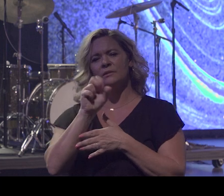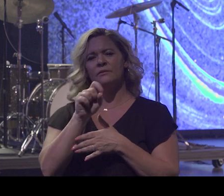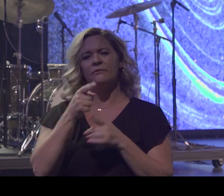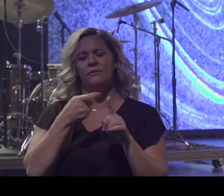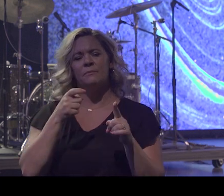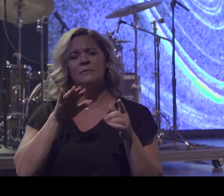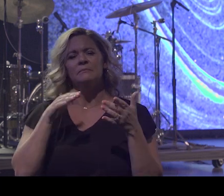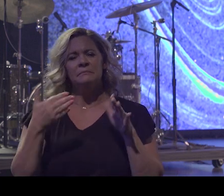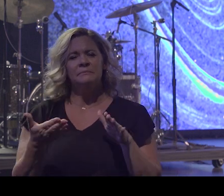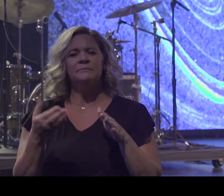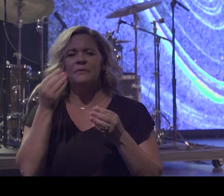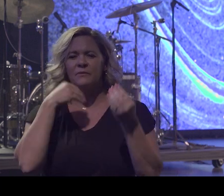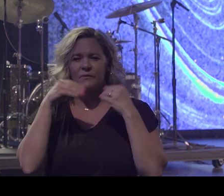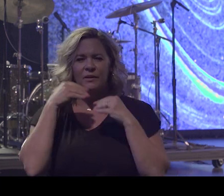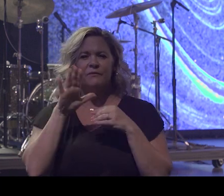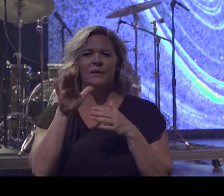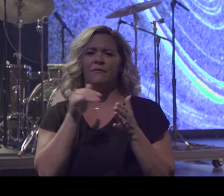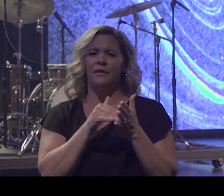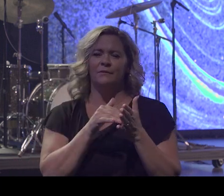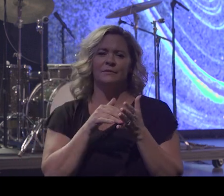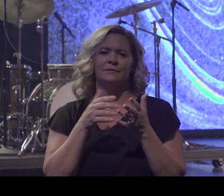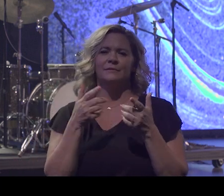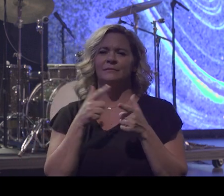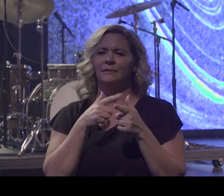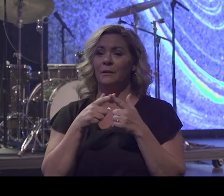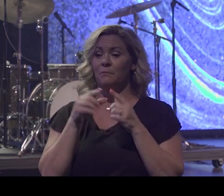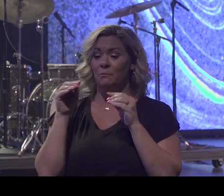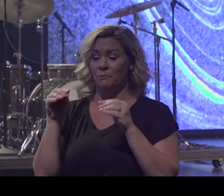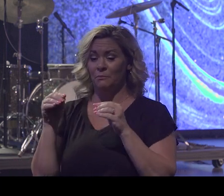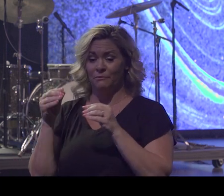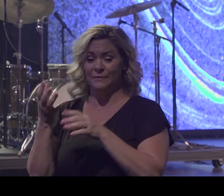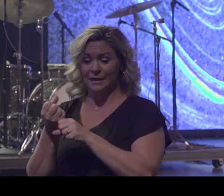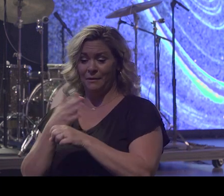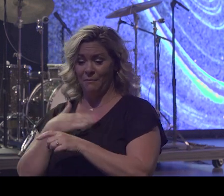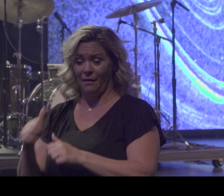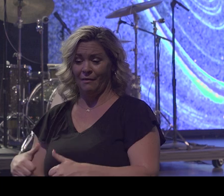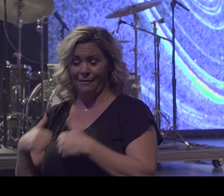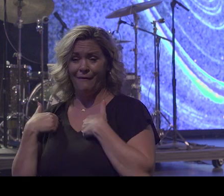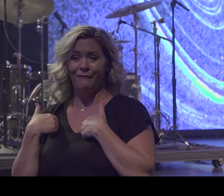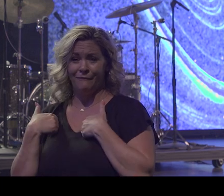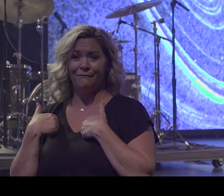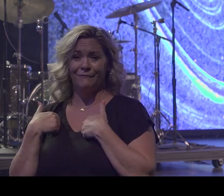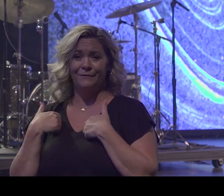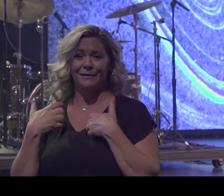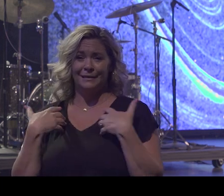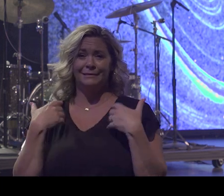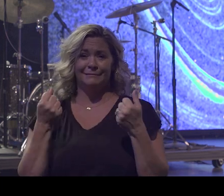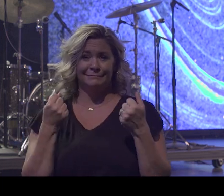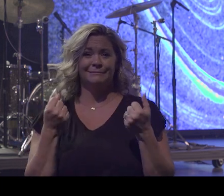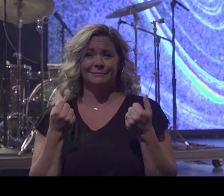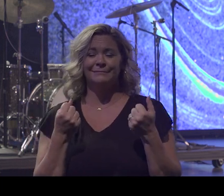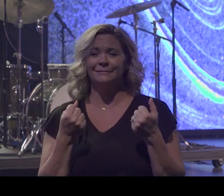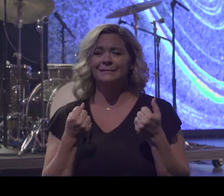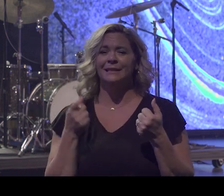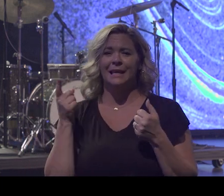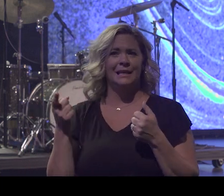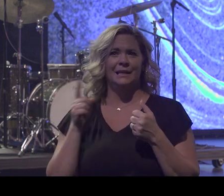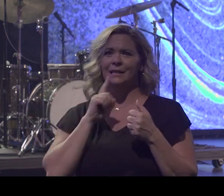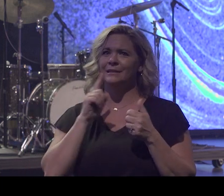pulling Daryl Strawberry out of a pit, putting him in a pulpit, miracle maker. Jesus, miracle maker. He's still making miracles. He want to make a miracle out of your